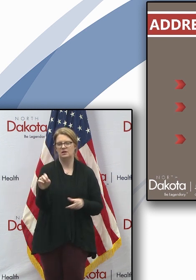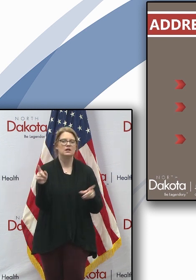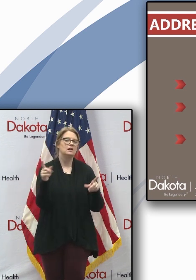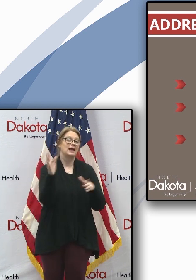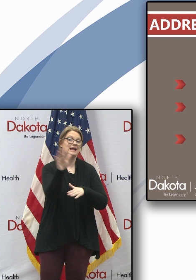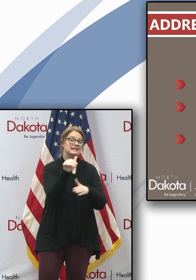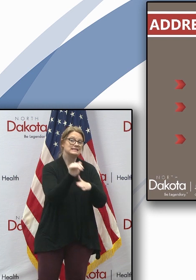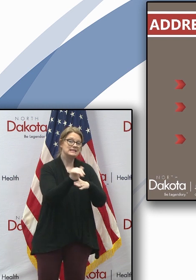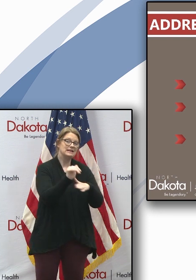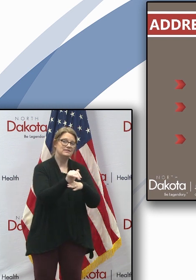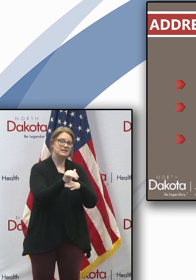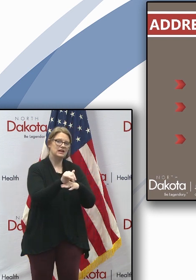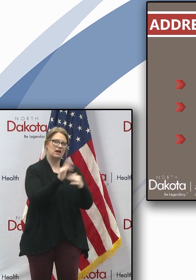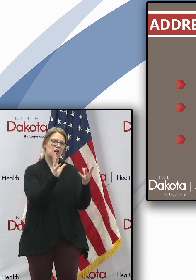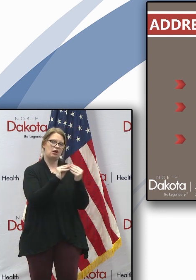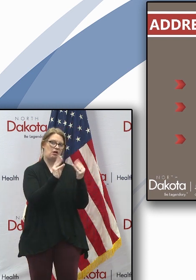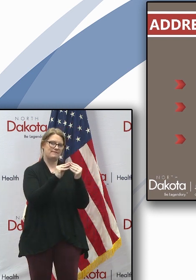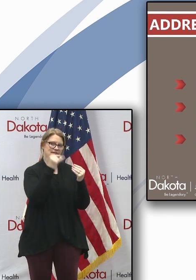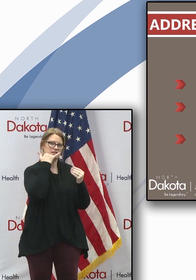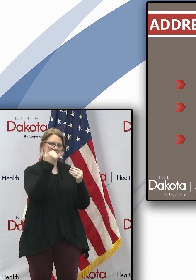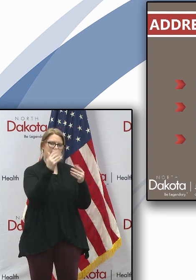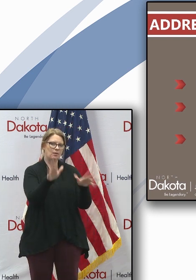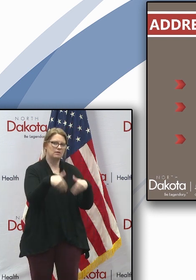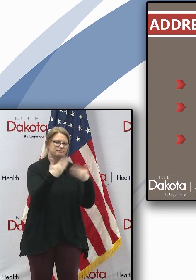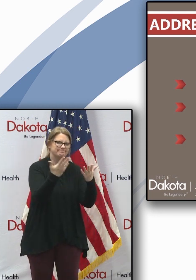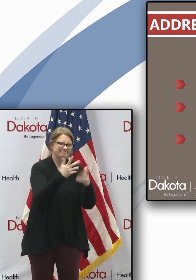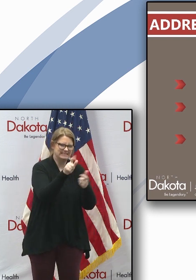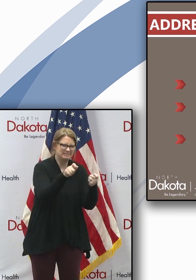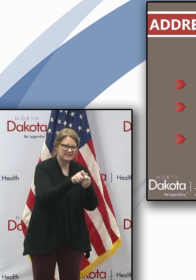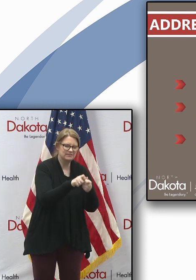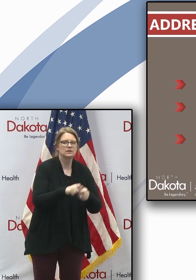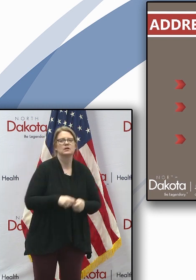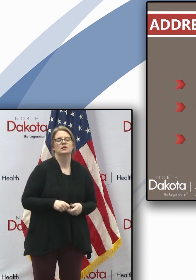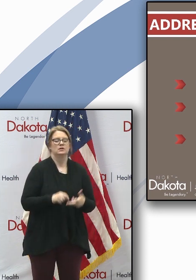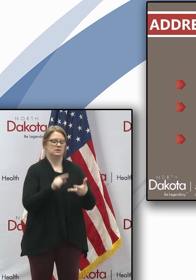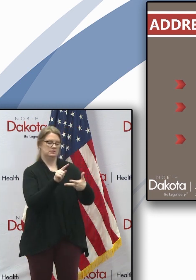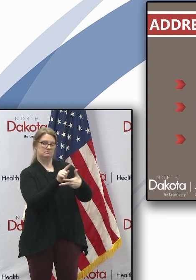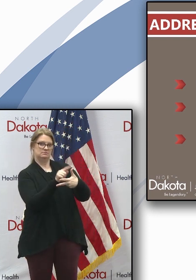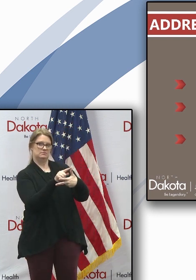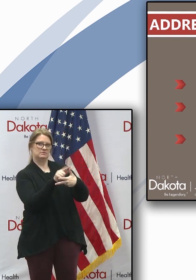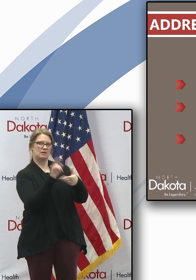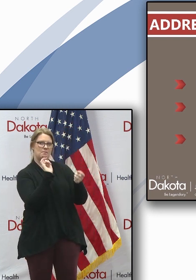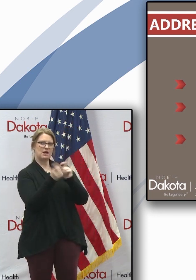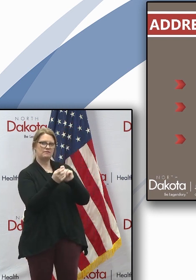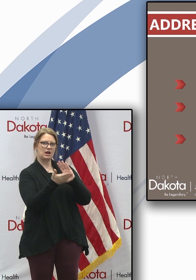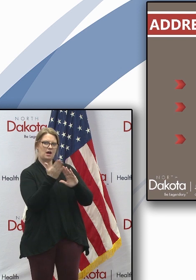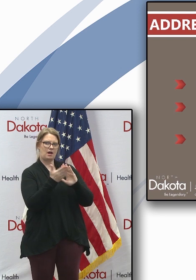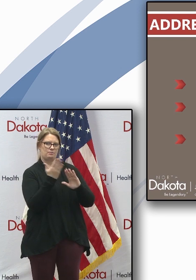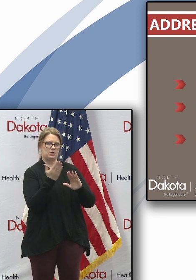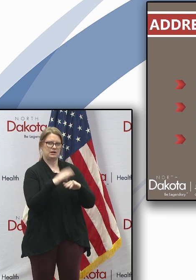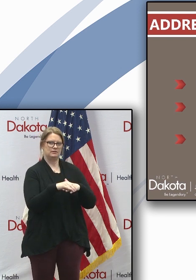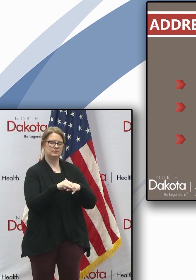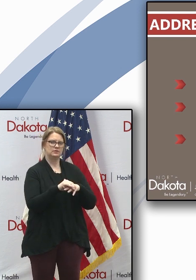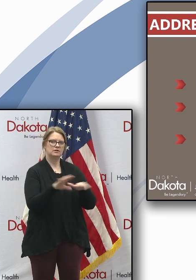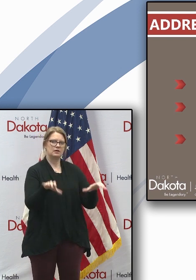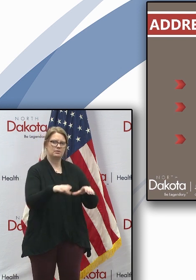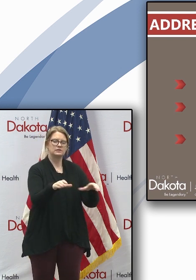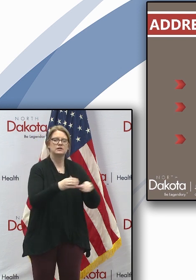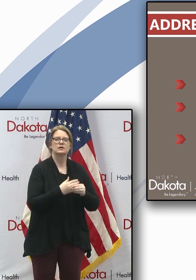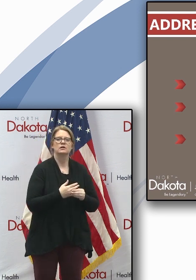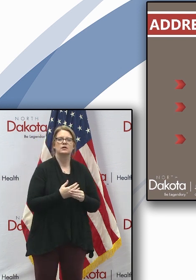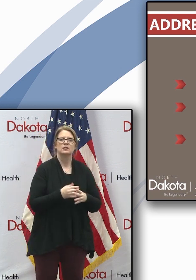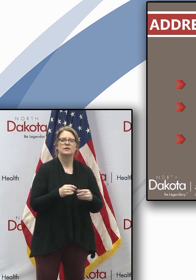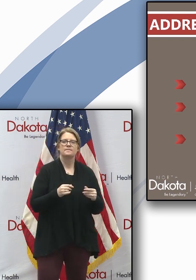later this evening on a, on a conference call. First, the modified operating practices. We're encouraging all childcare